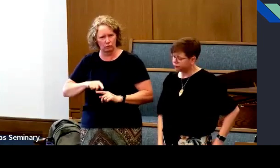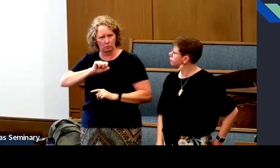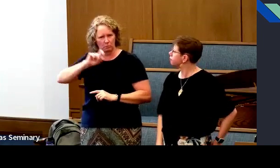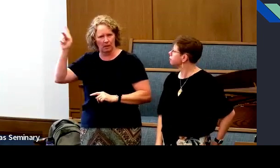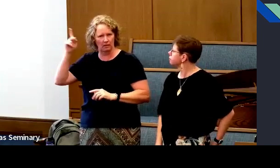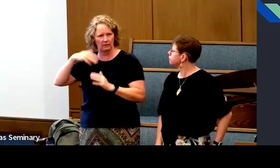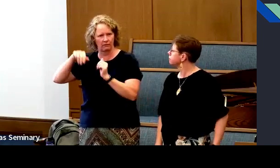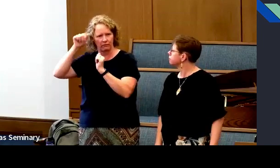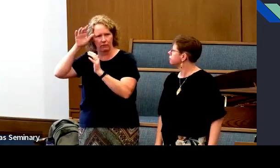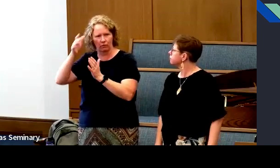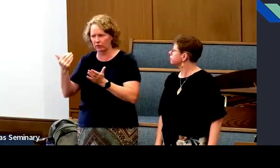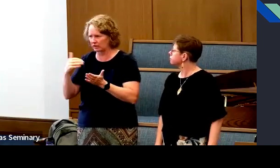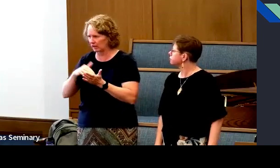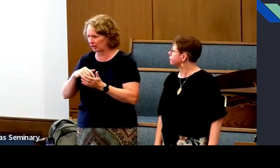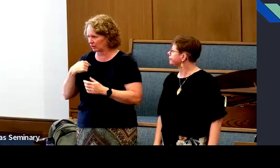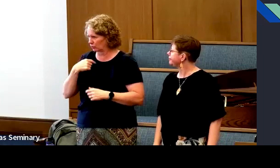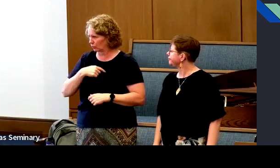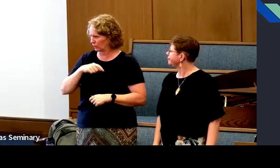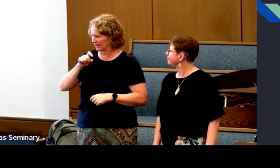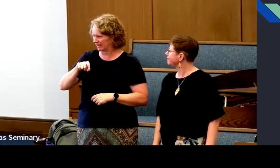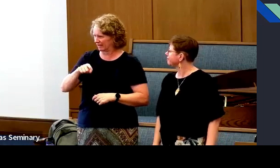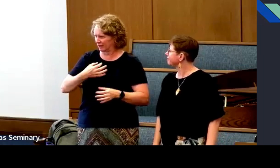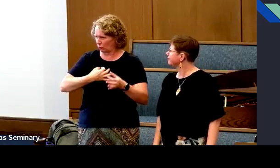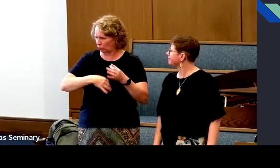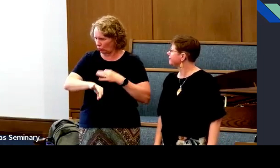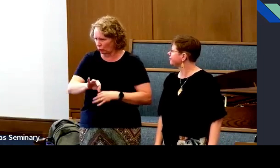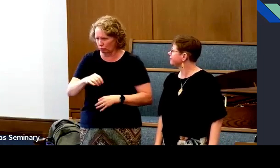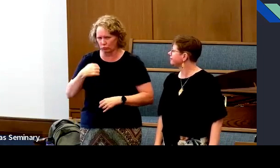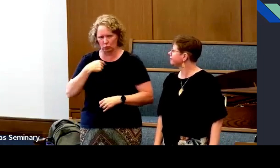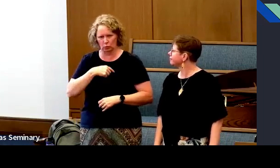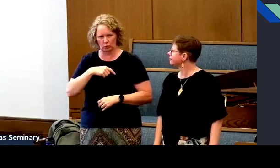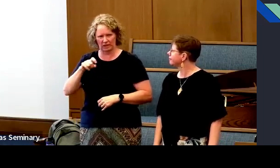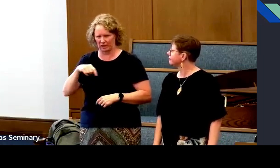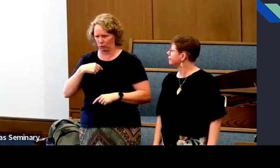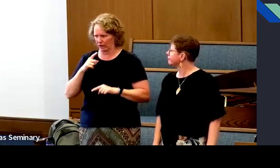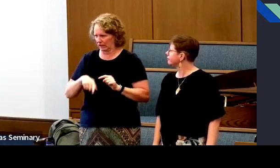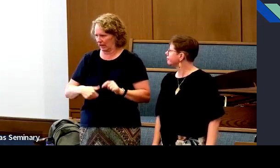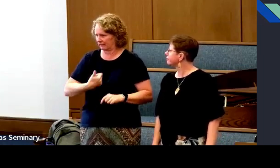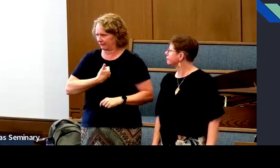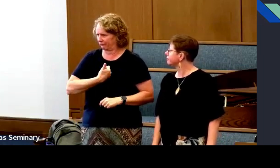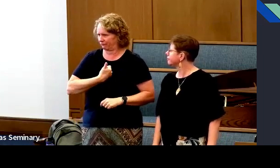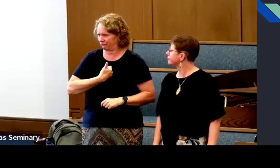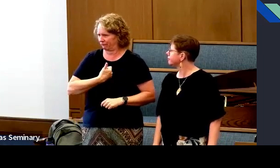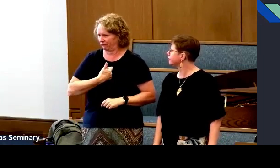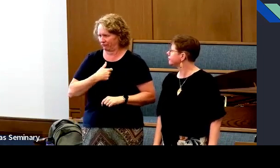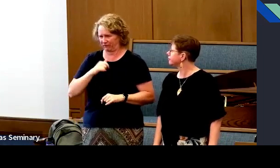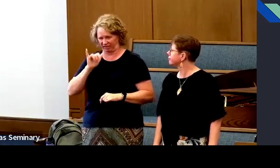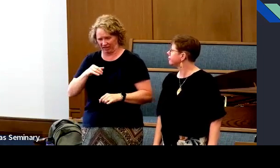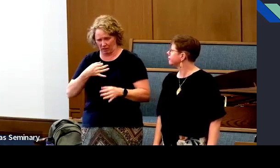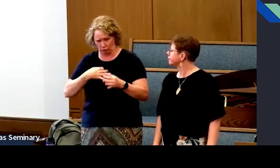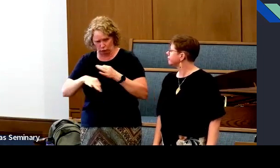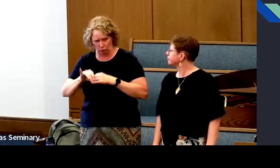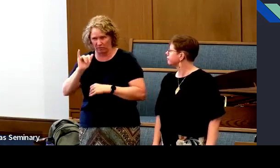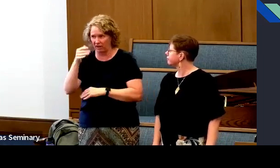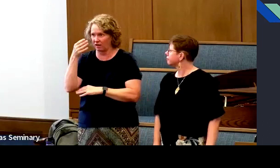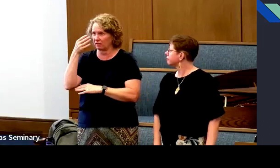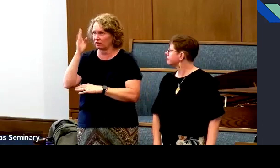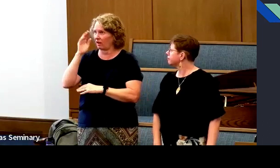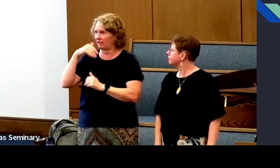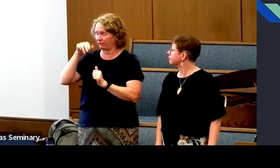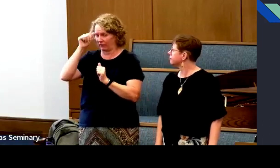So we need Jesus Christ to go back to heavenly father again. We need the atonement. We couldn't do it ourselves.